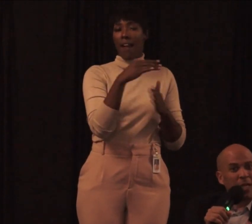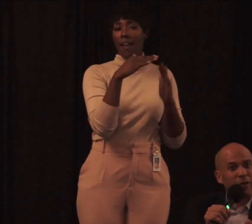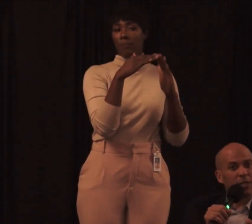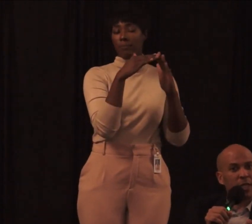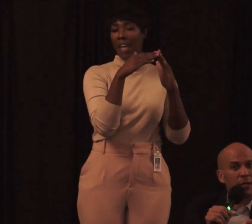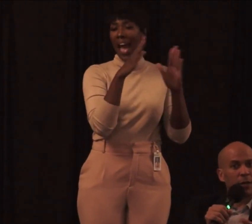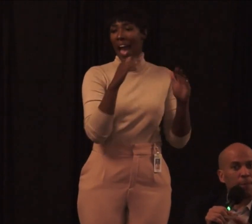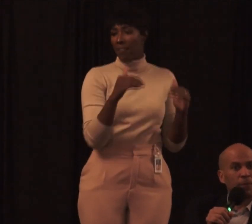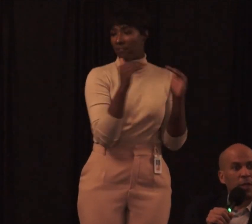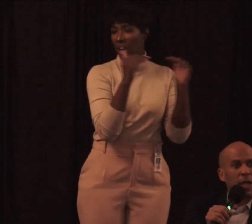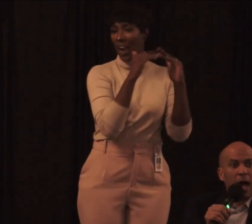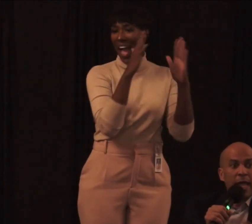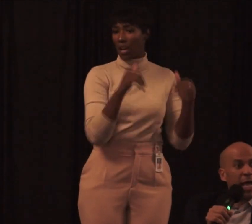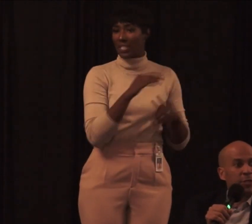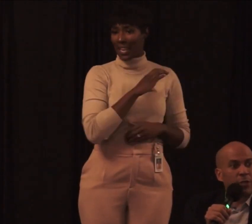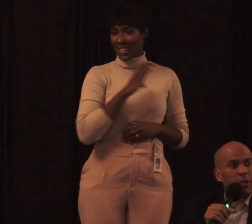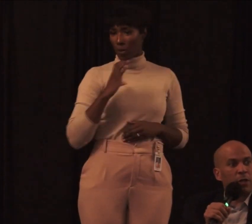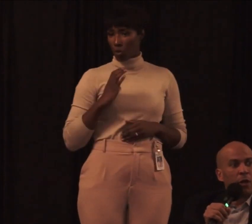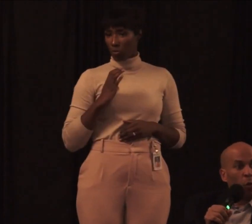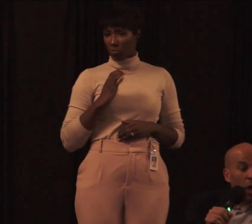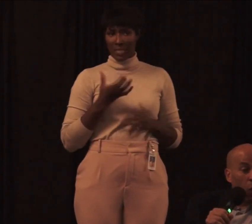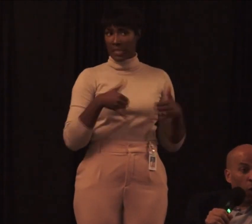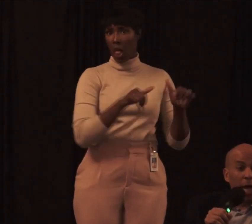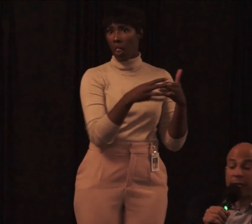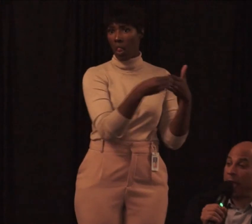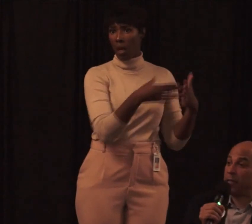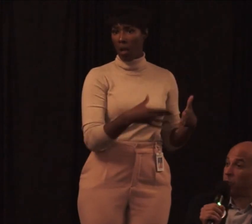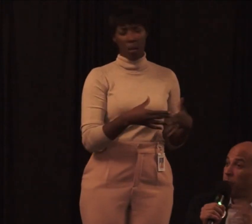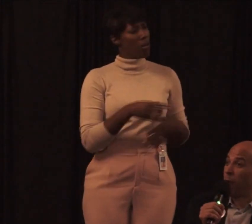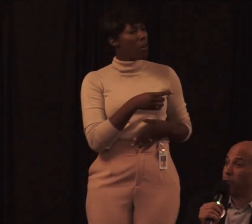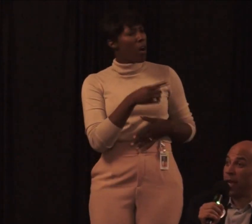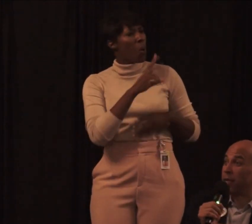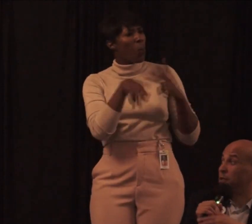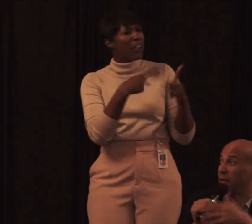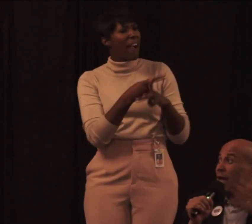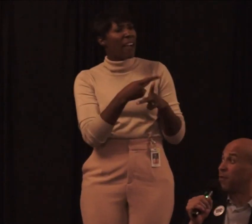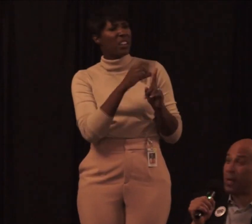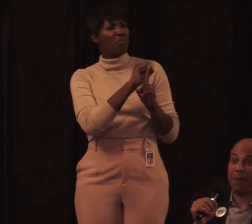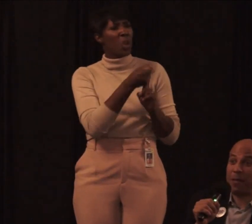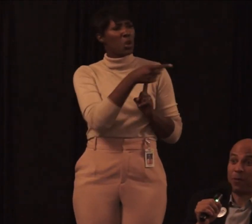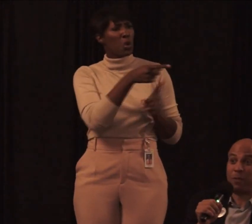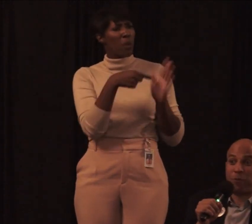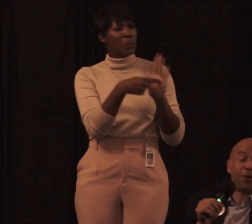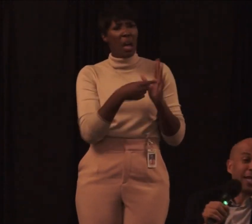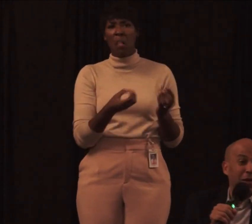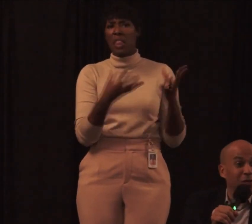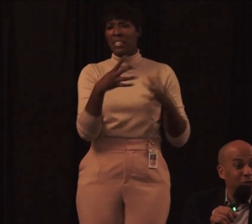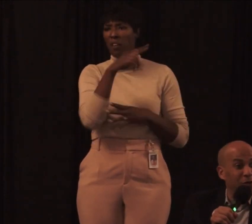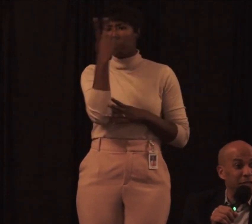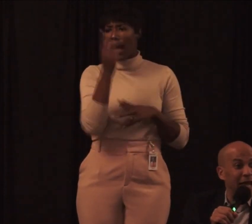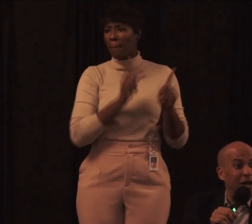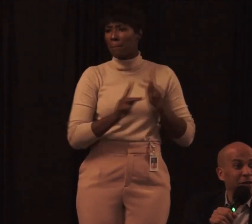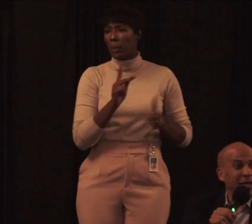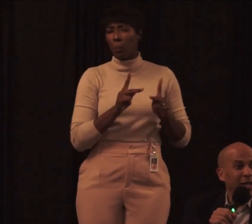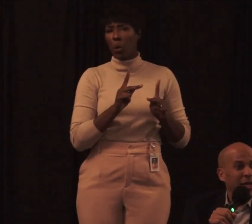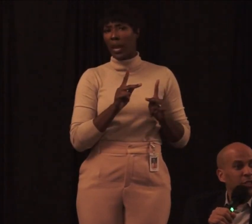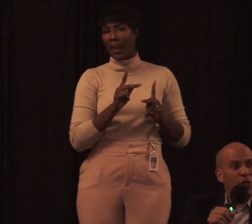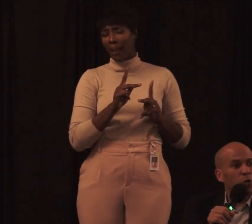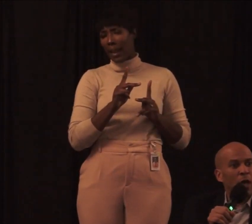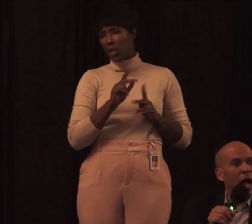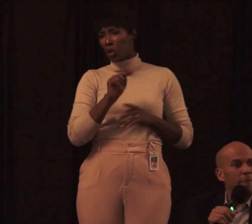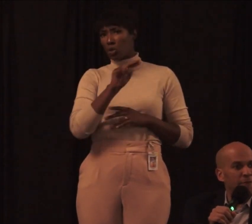But here's the kicker. I asked her, well, what kind of cases are you representing? There's lots of black people in Bergen County, New Jersey now.